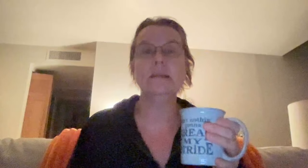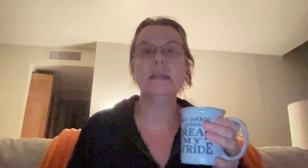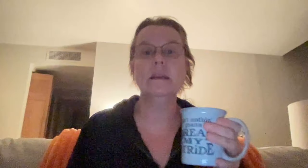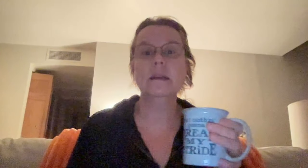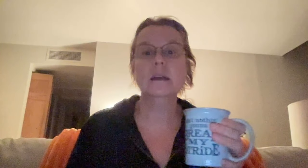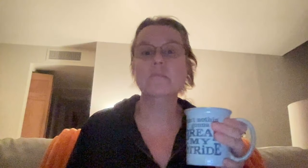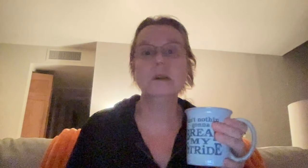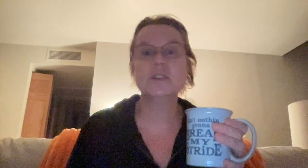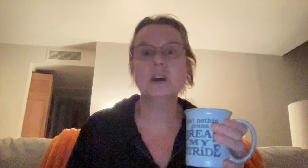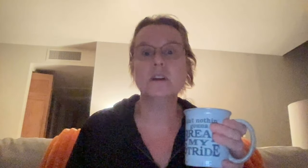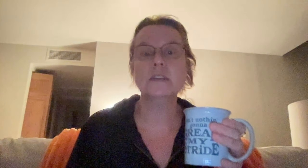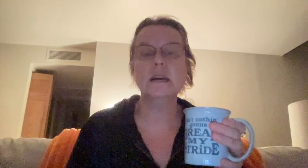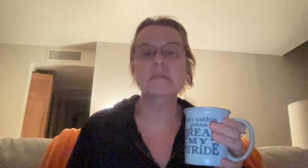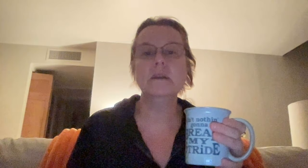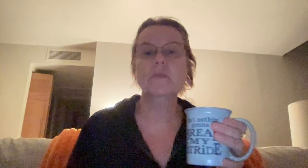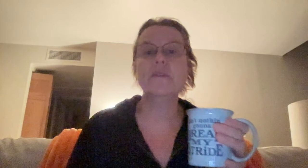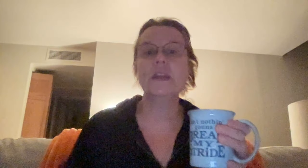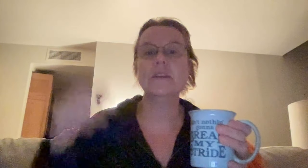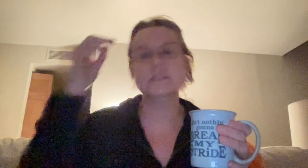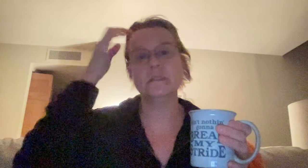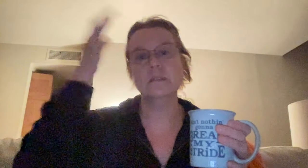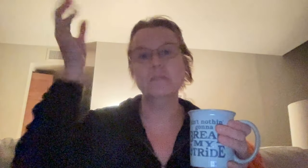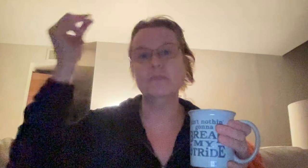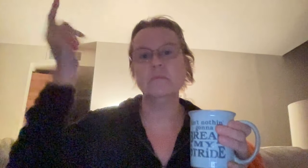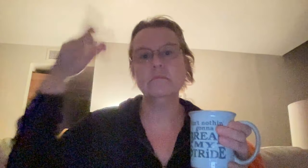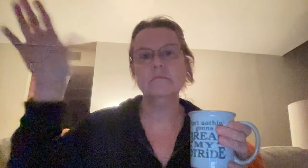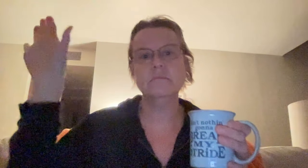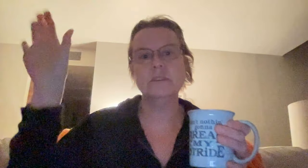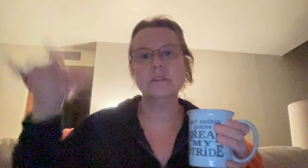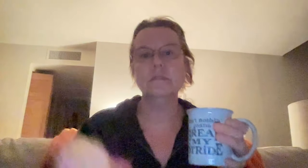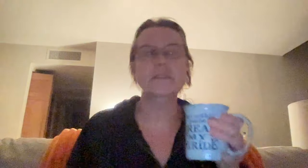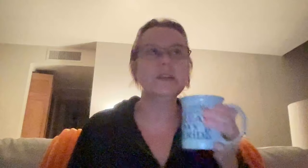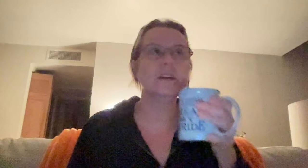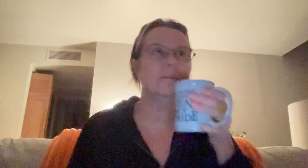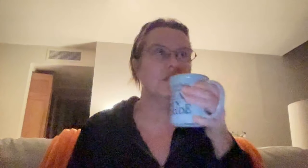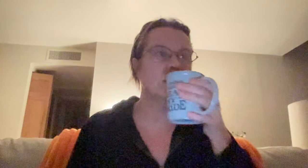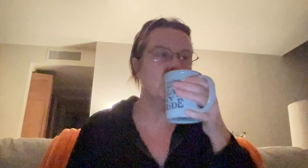me a much longer time where thinkers, you know, boom, they're, they're there, you know?